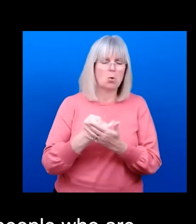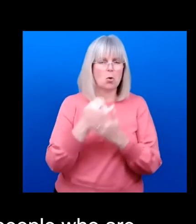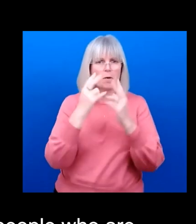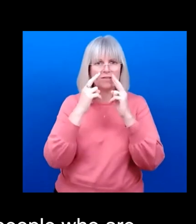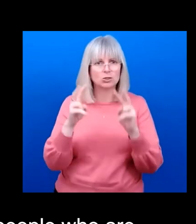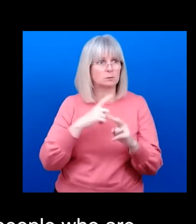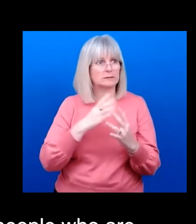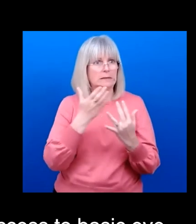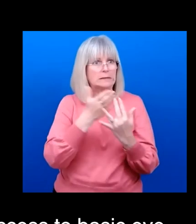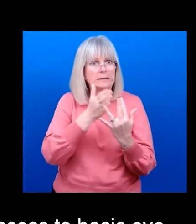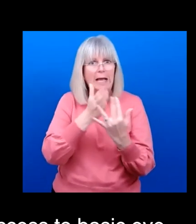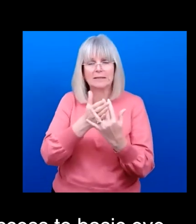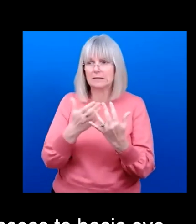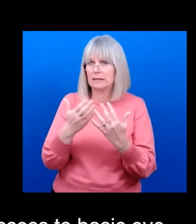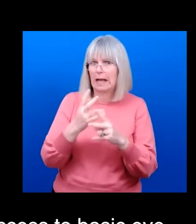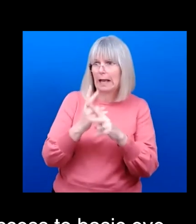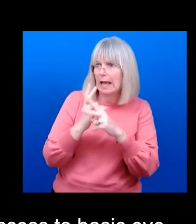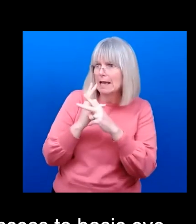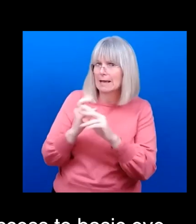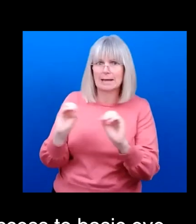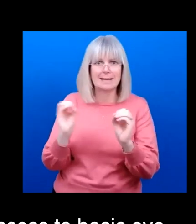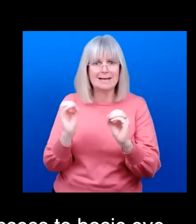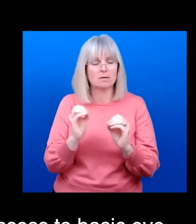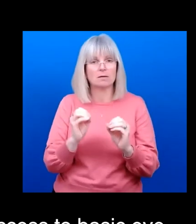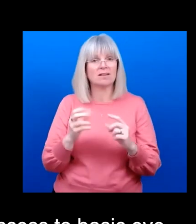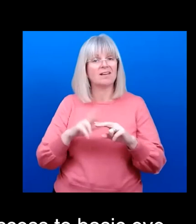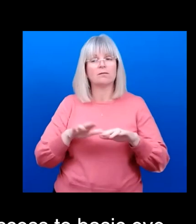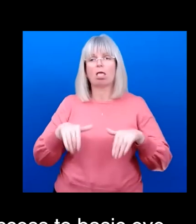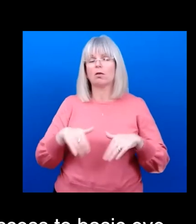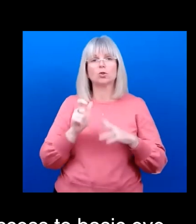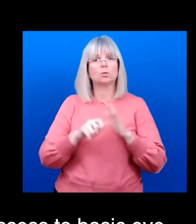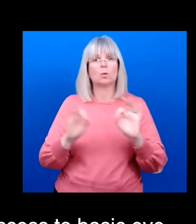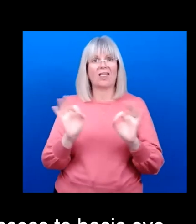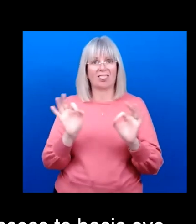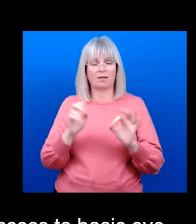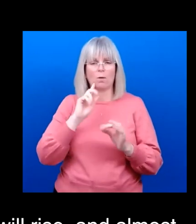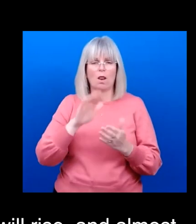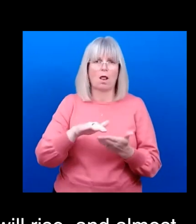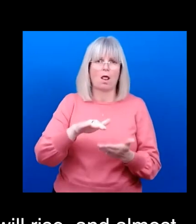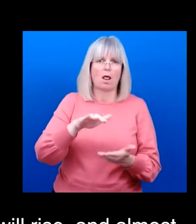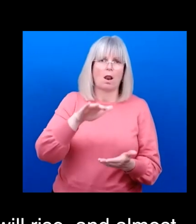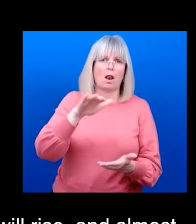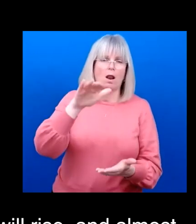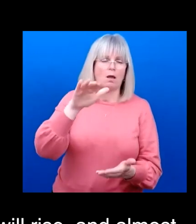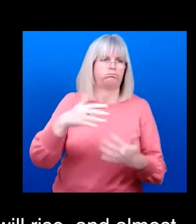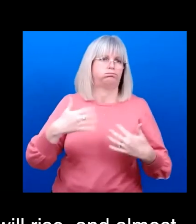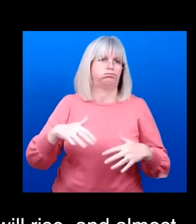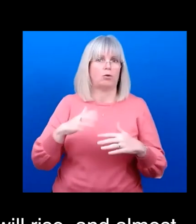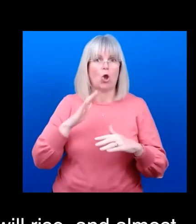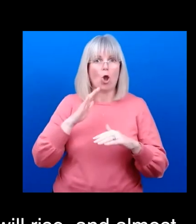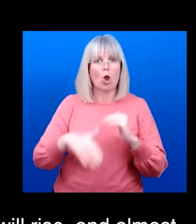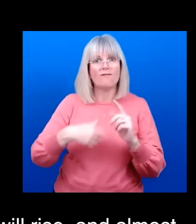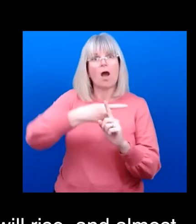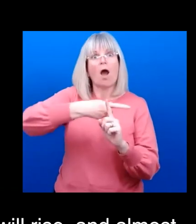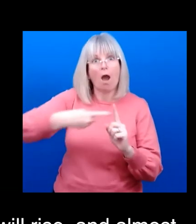And without action, that number will rise, will almost double to 1.8 billion, and over half the population will have myopia by 2050.